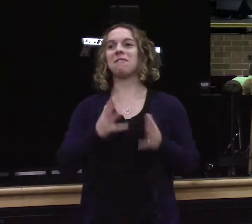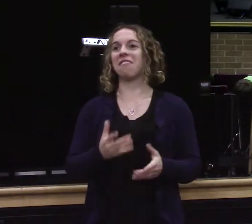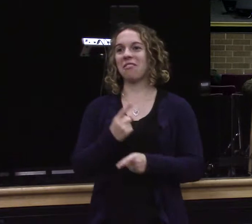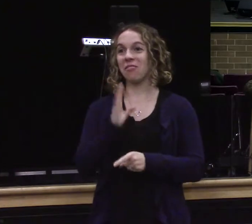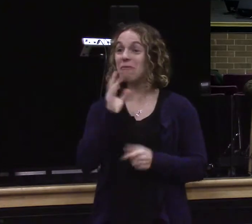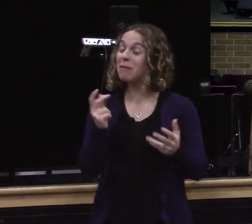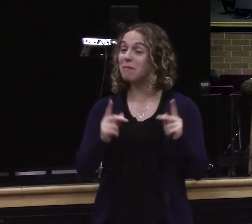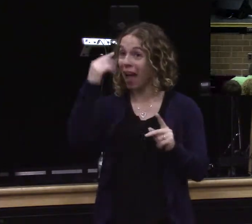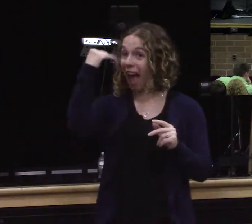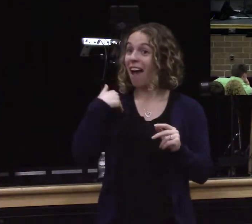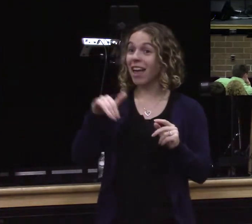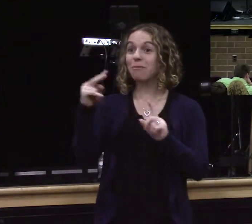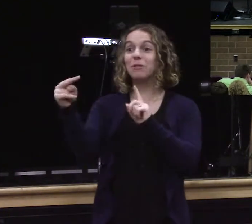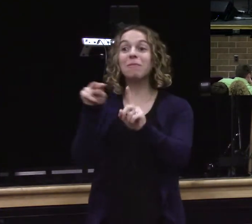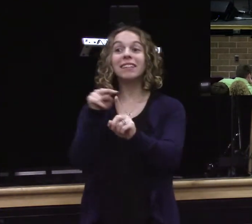okay